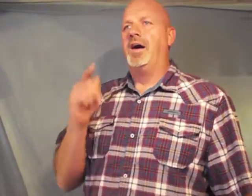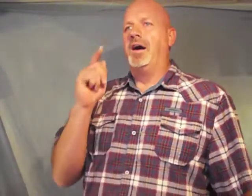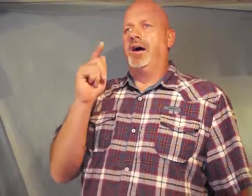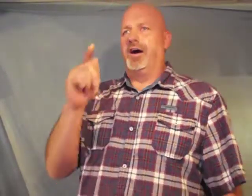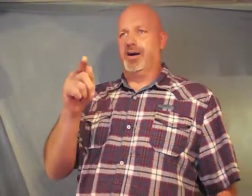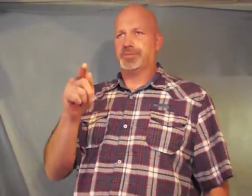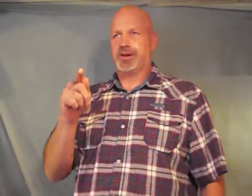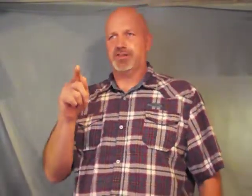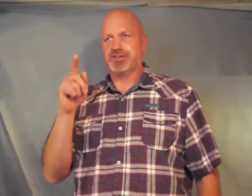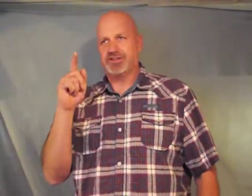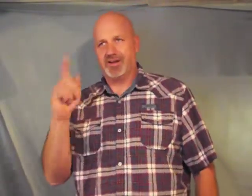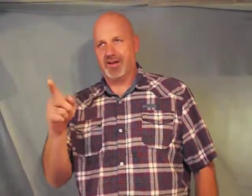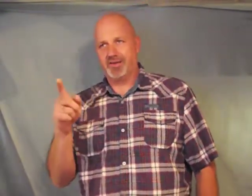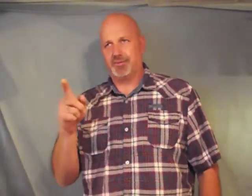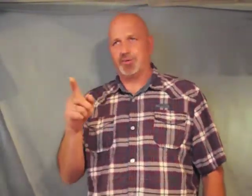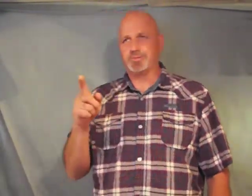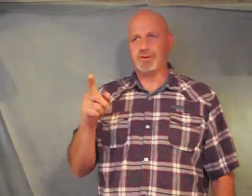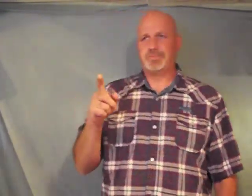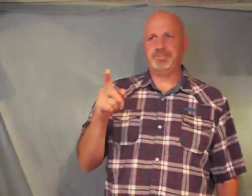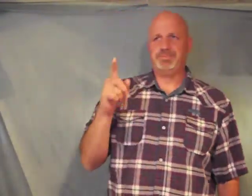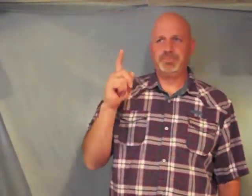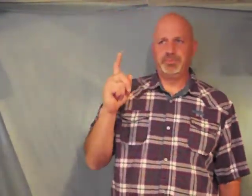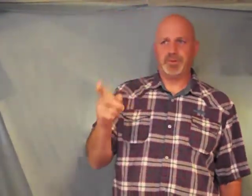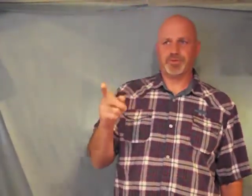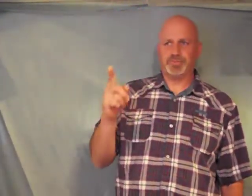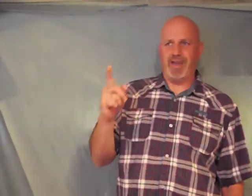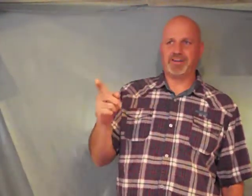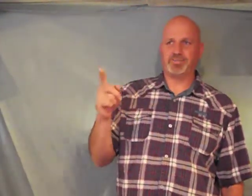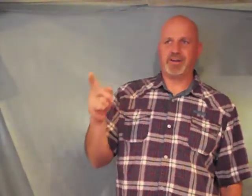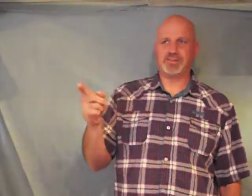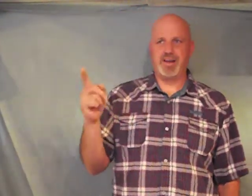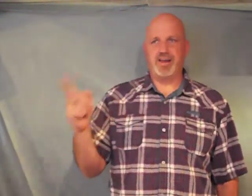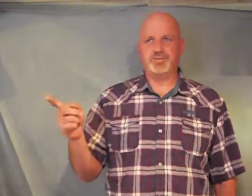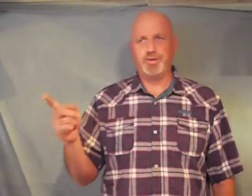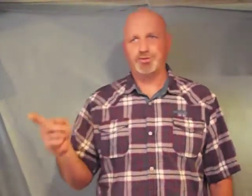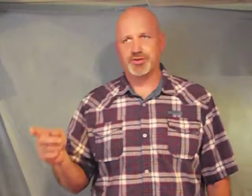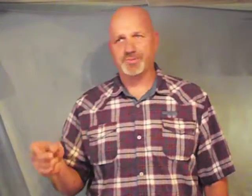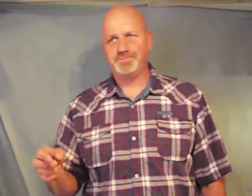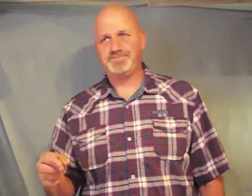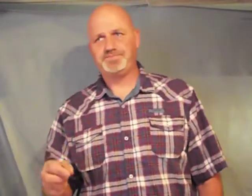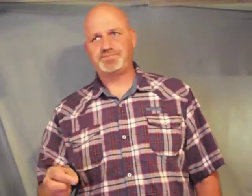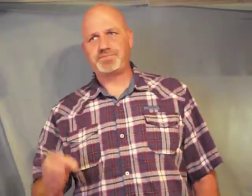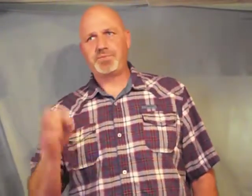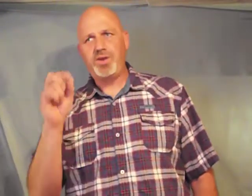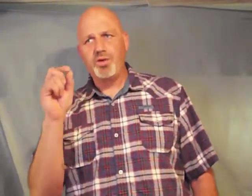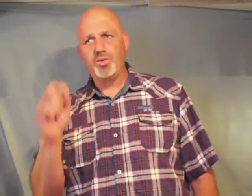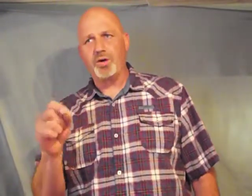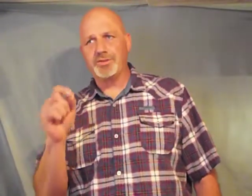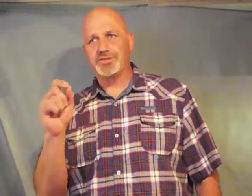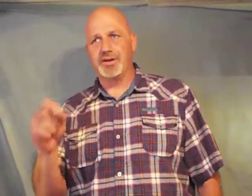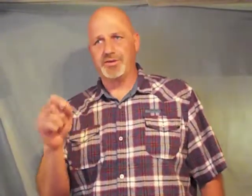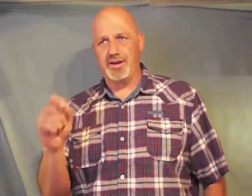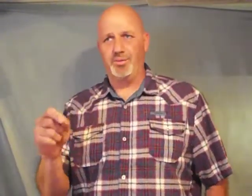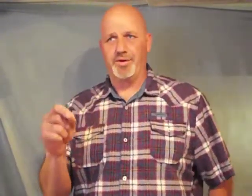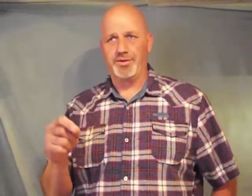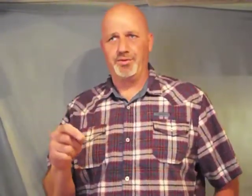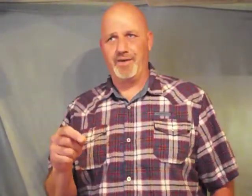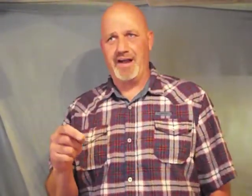armed services and law enforcement members past present and future Romans 13 1-5